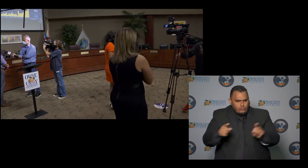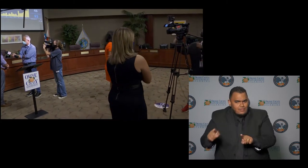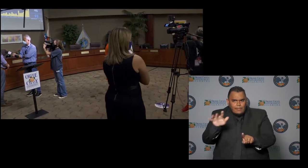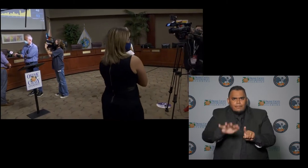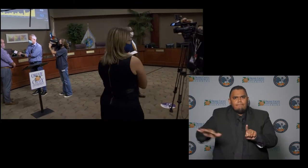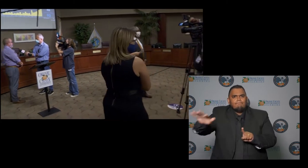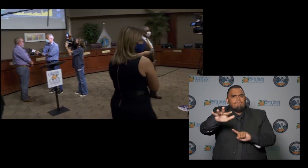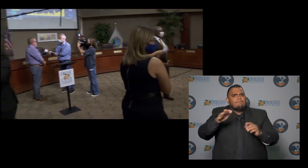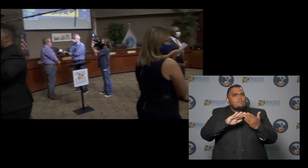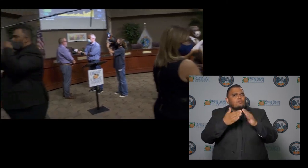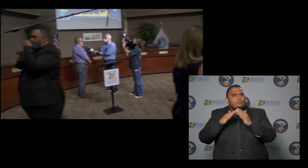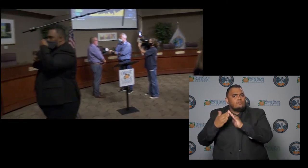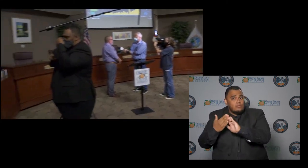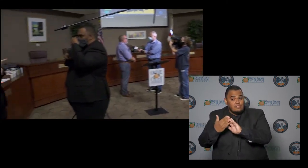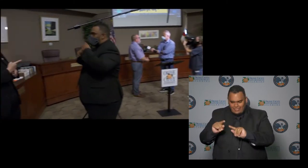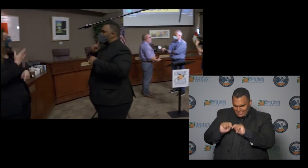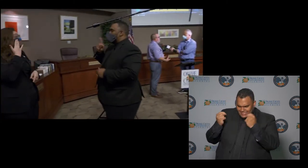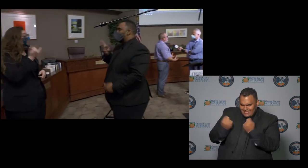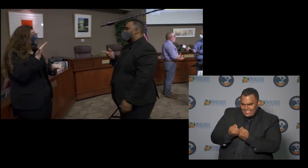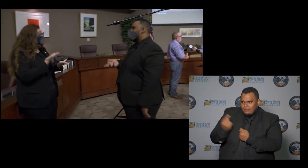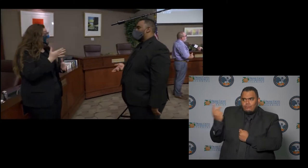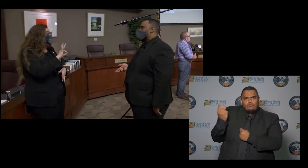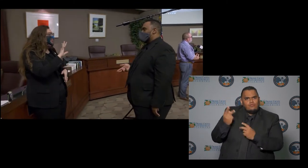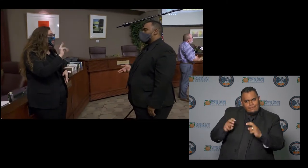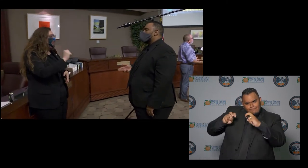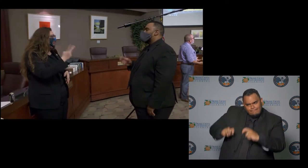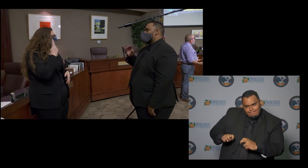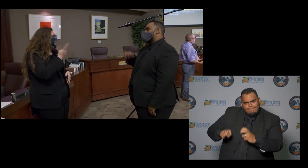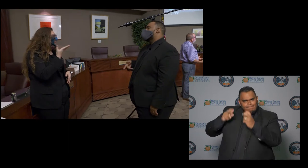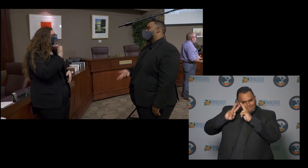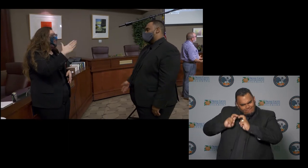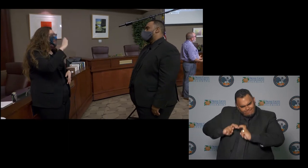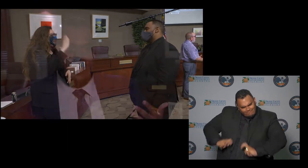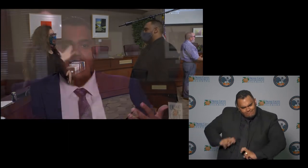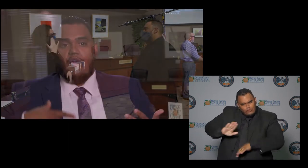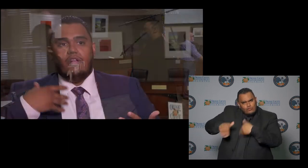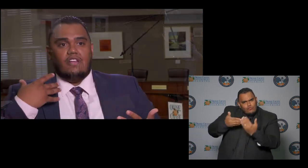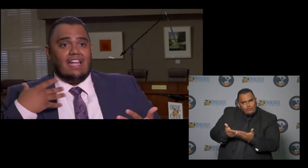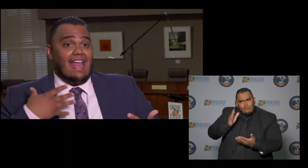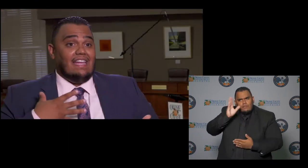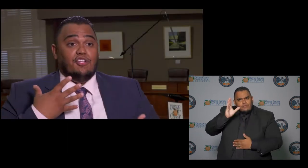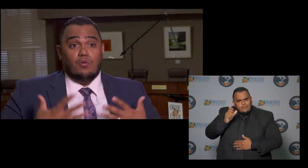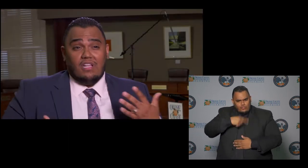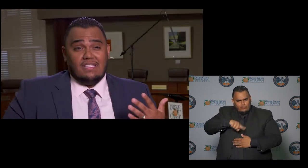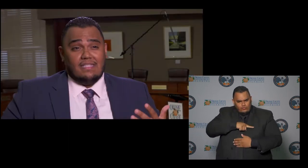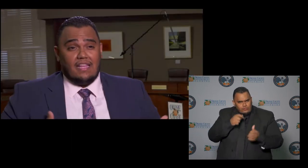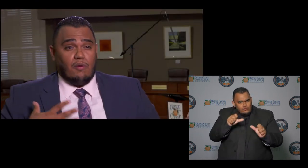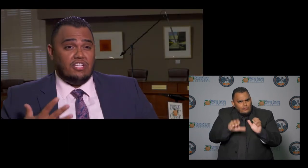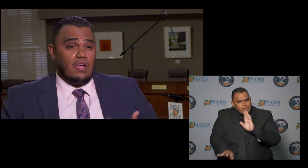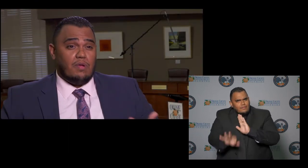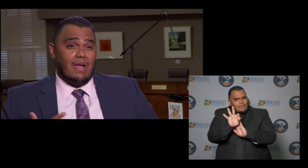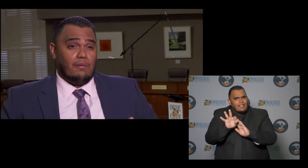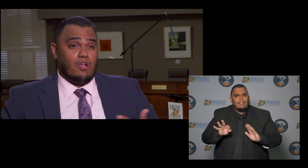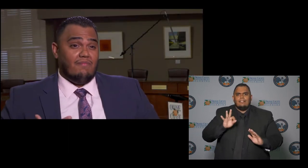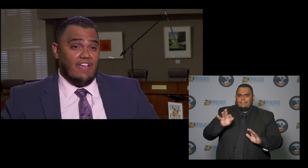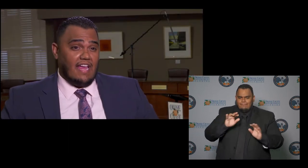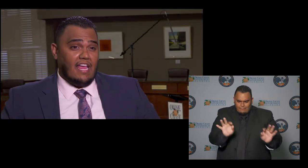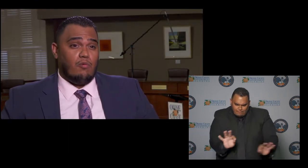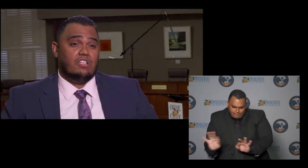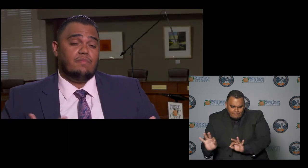as a team we sit down and we look at the whole speech and we look at any nuances in language that we might convey and we want to